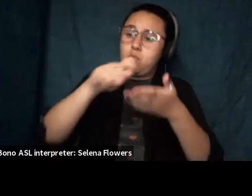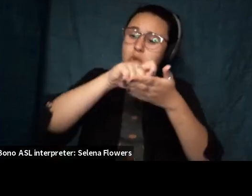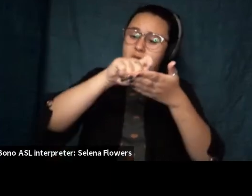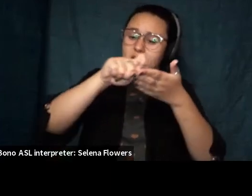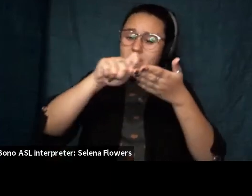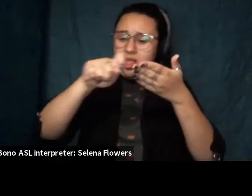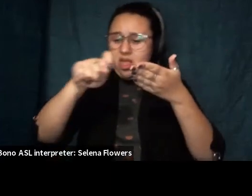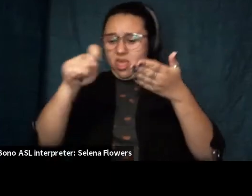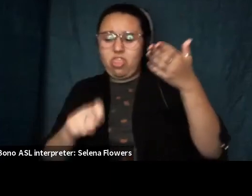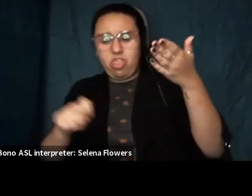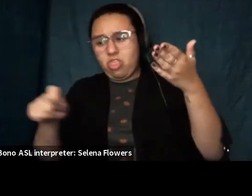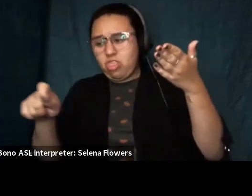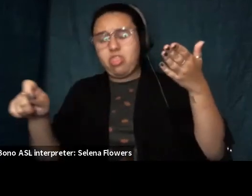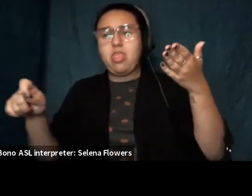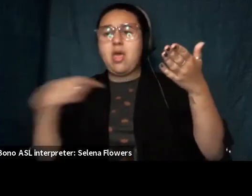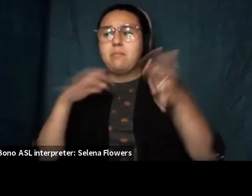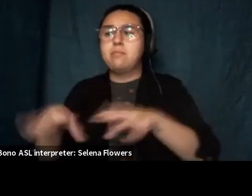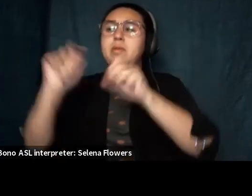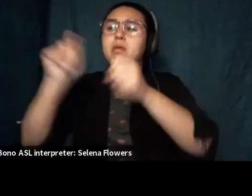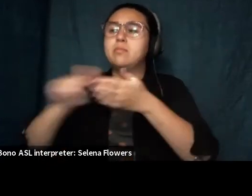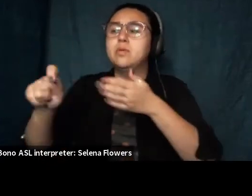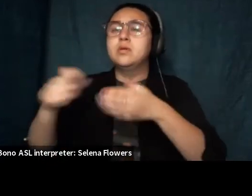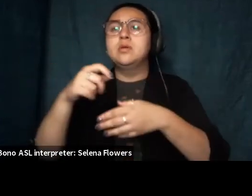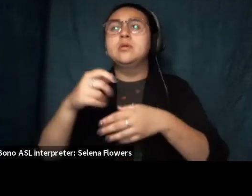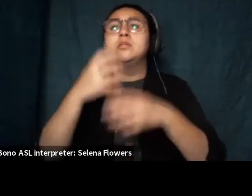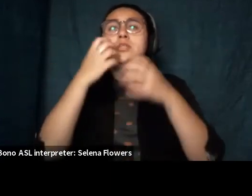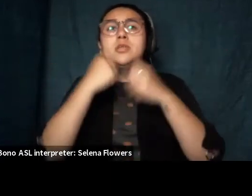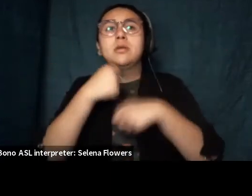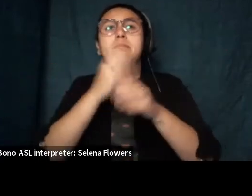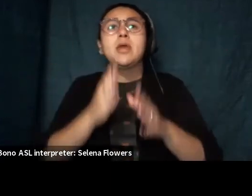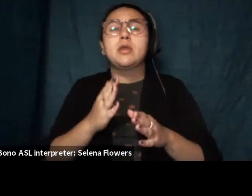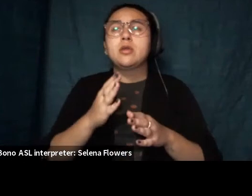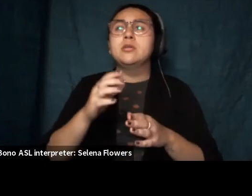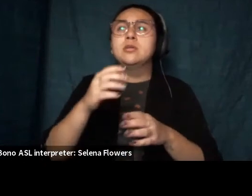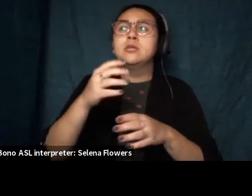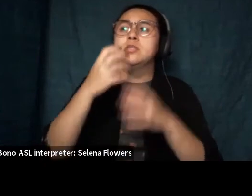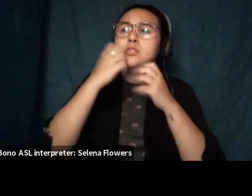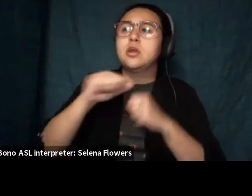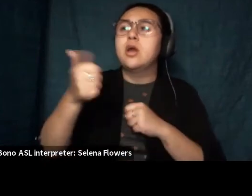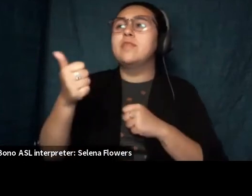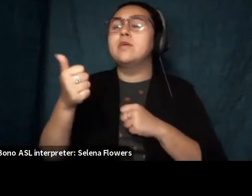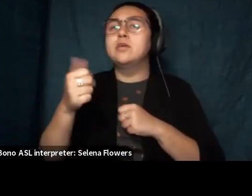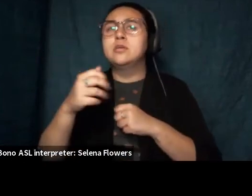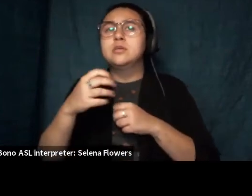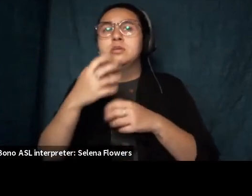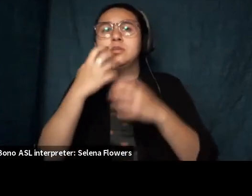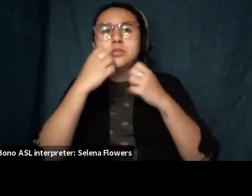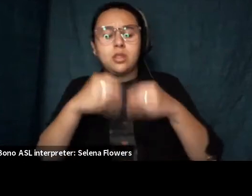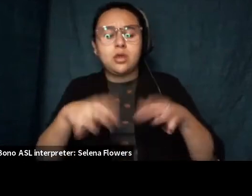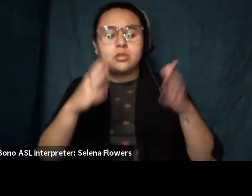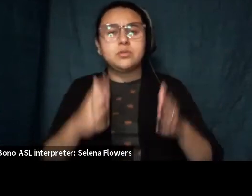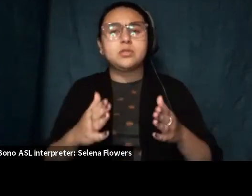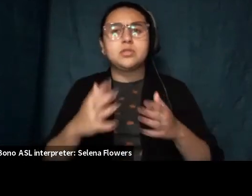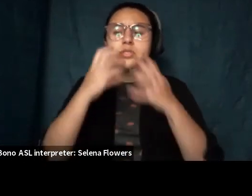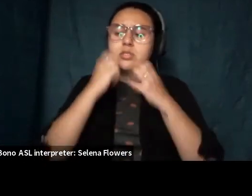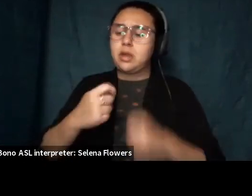dear other dear lost one dear me do you see them coming can you make them out those